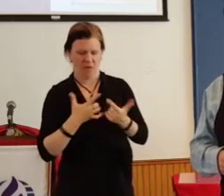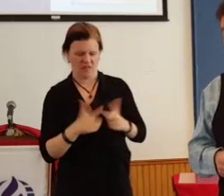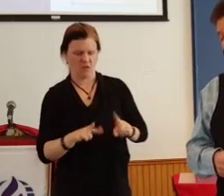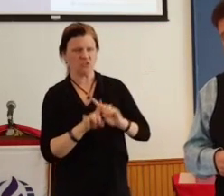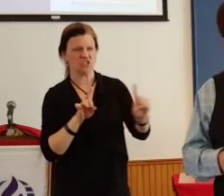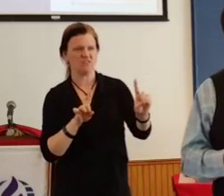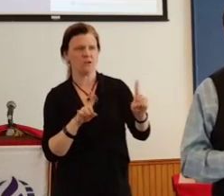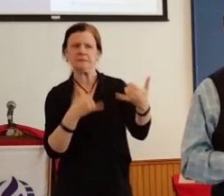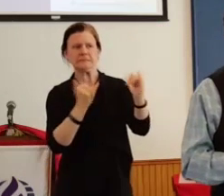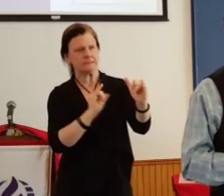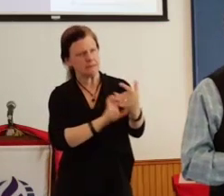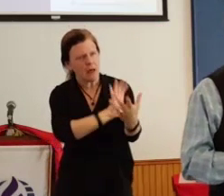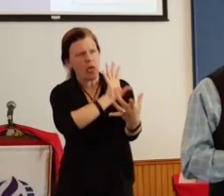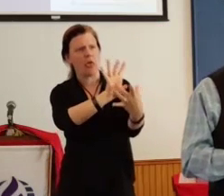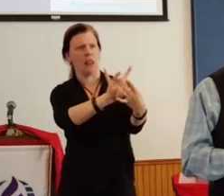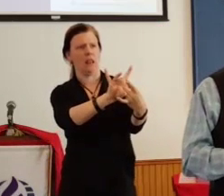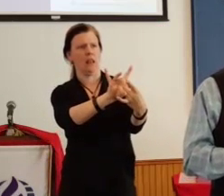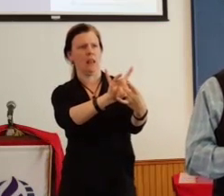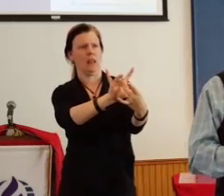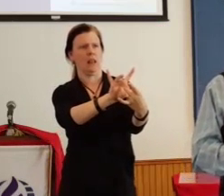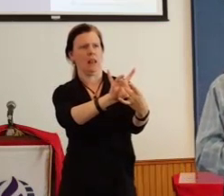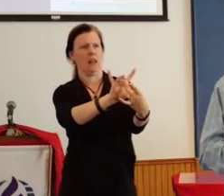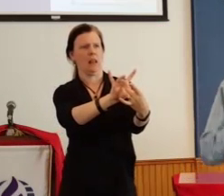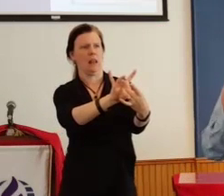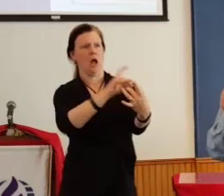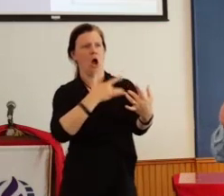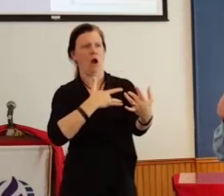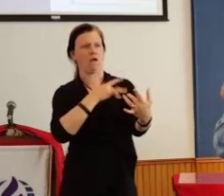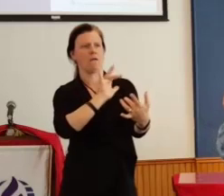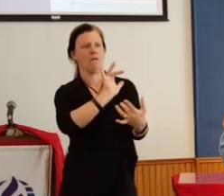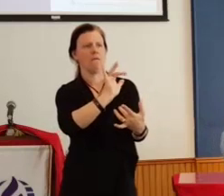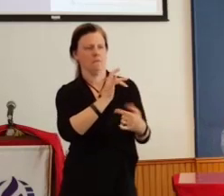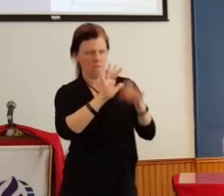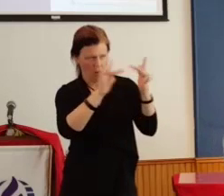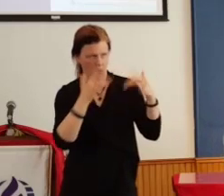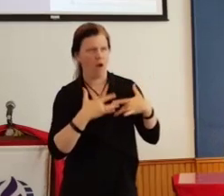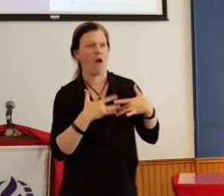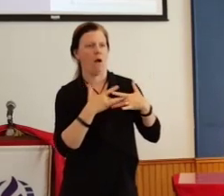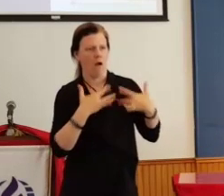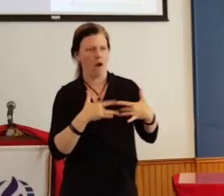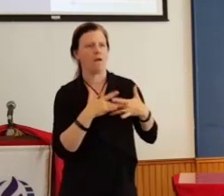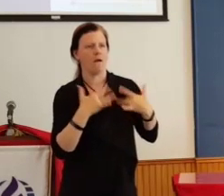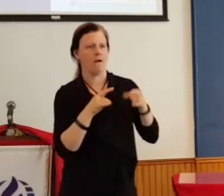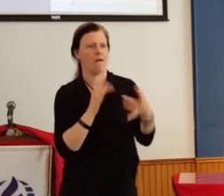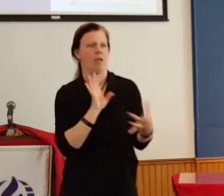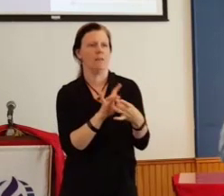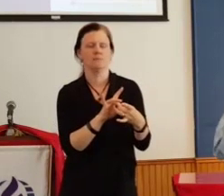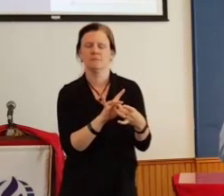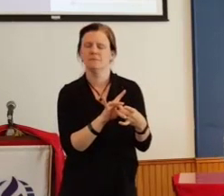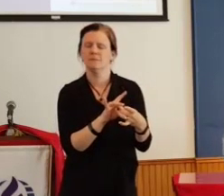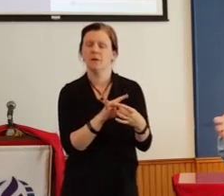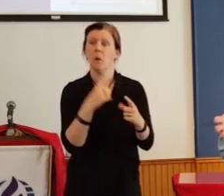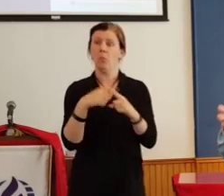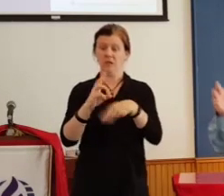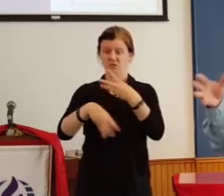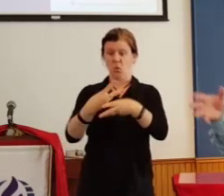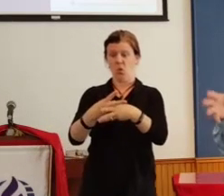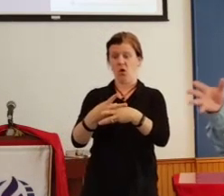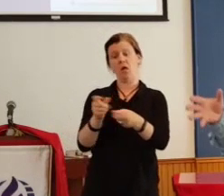change a few hearts. And we can expect to transform the world, or at least our